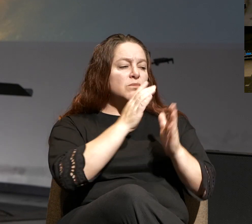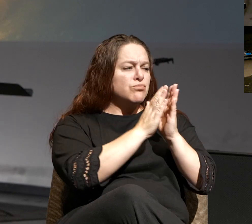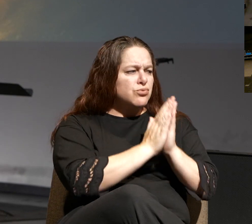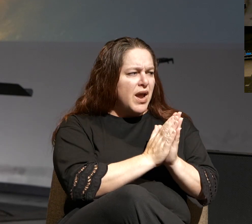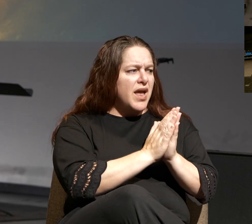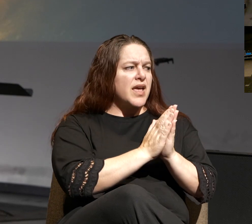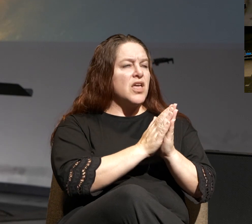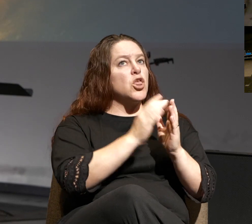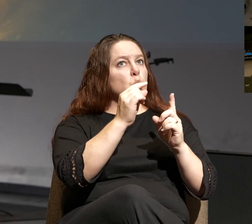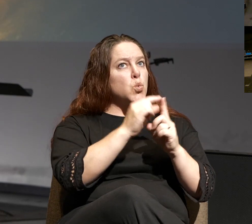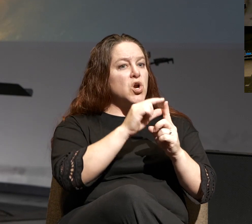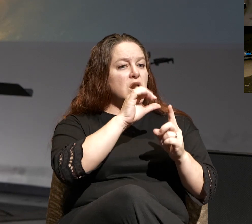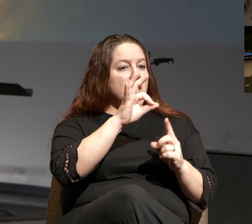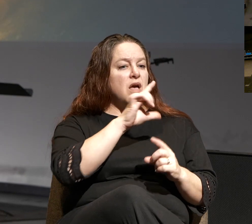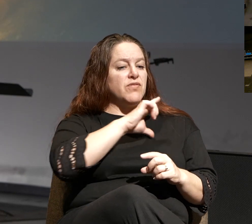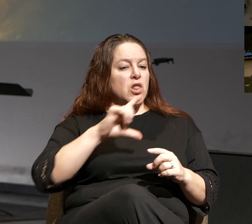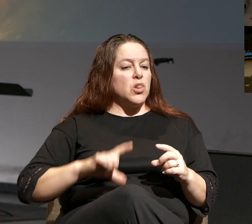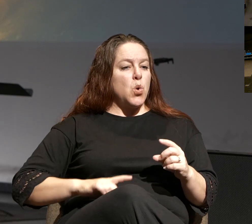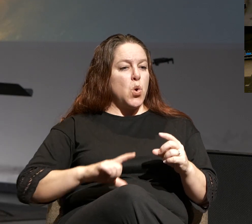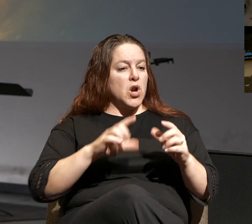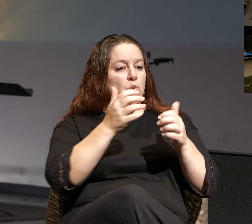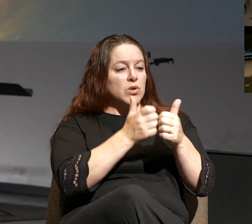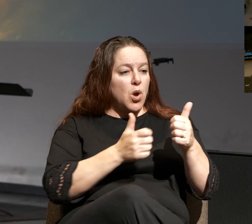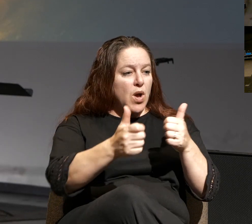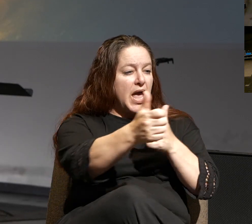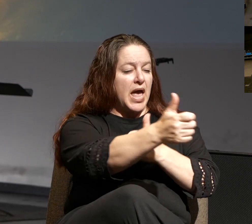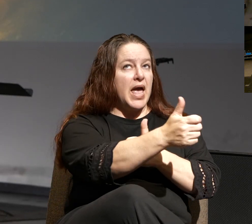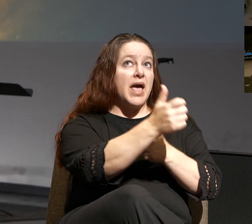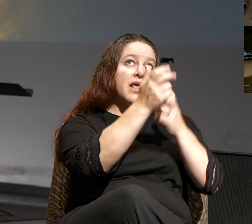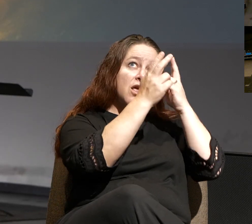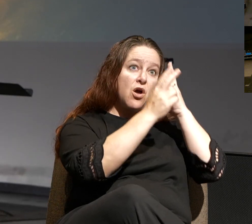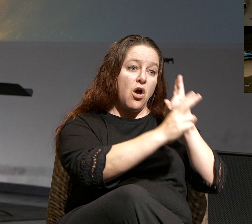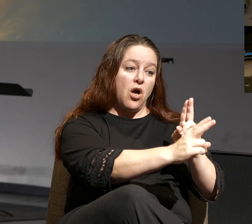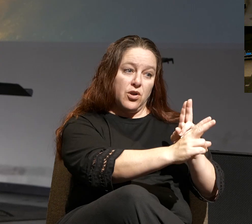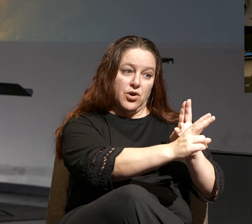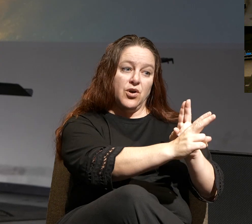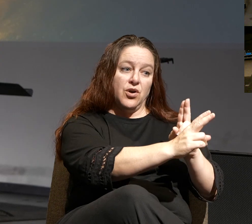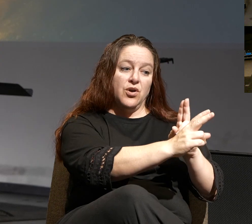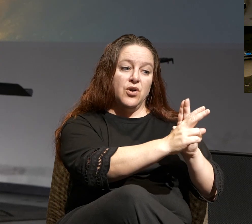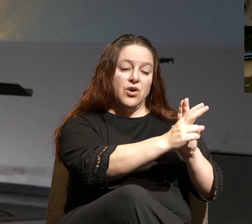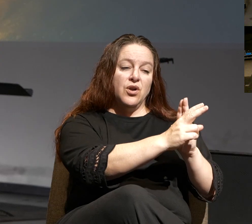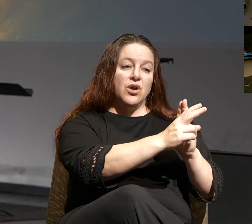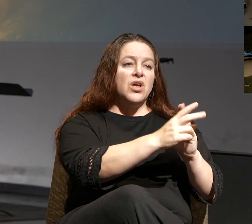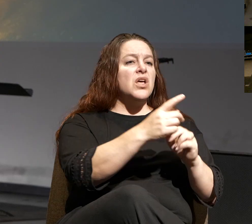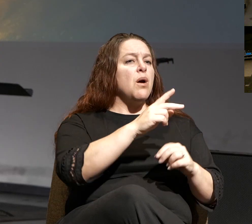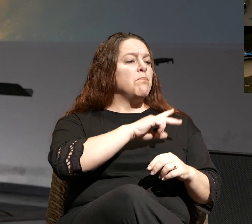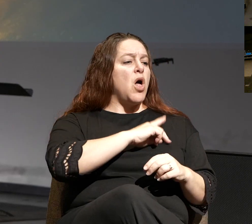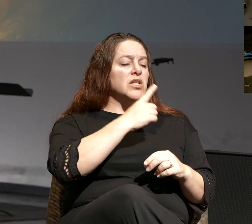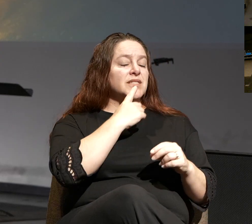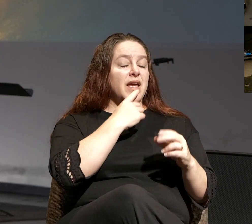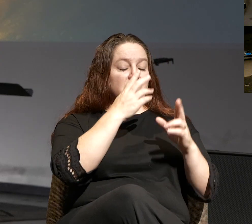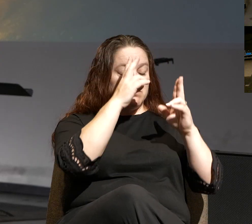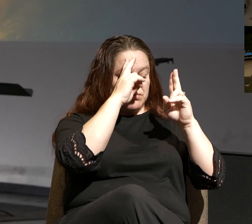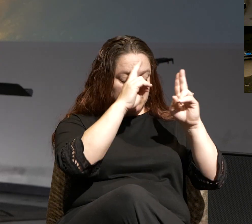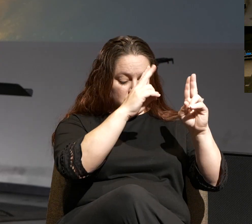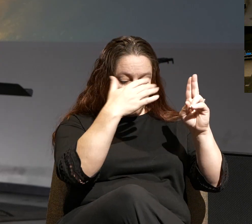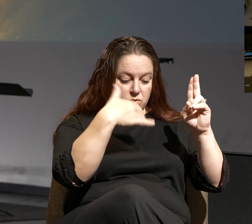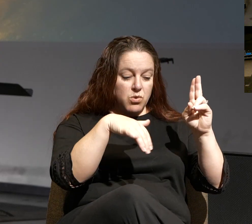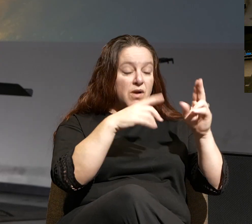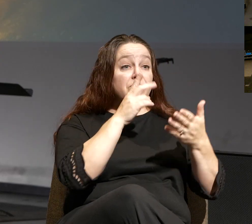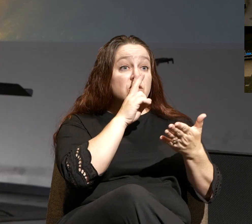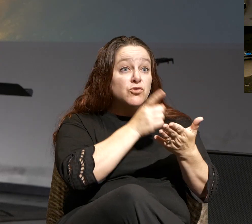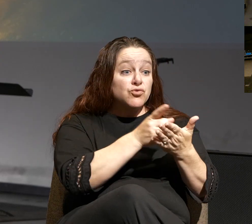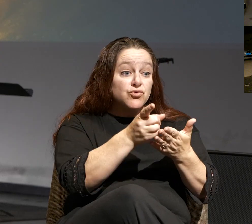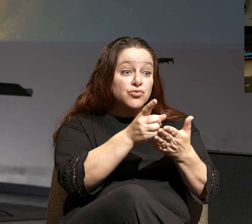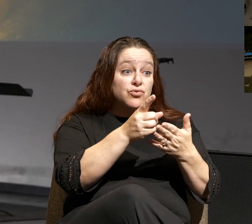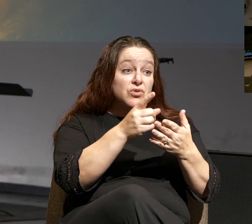the Lord may speed ahead and be honored, he is saying with ultimate reverence that the truth of Jesus is